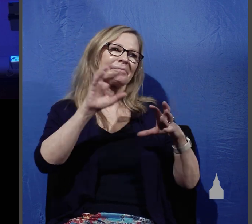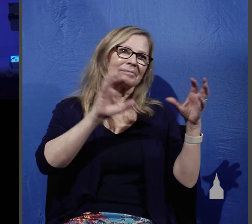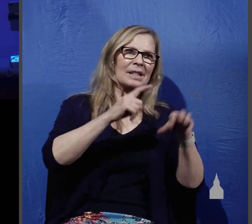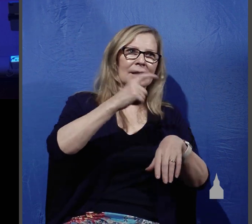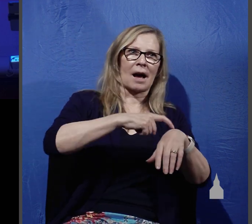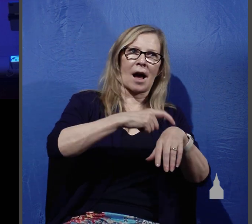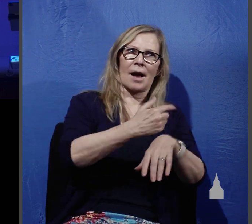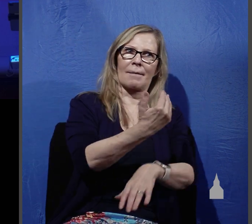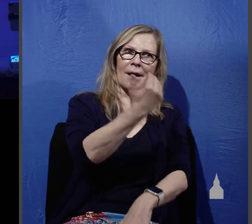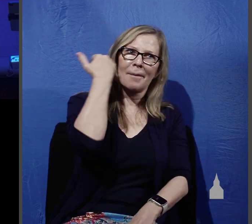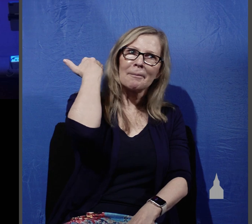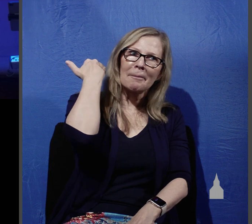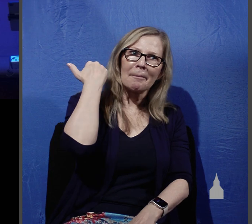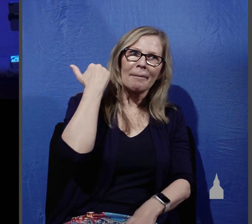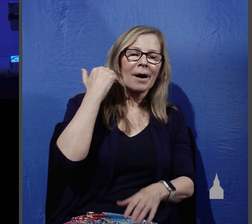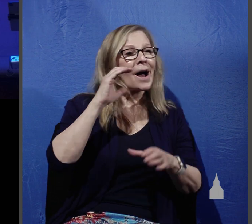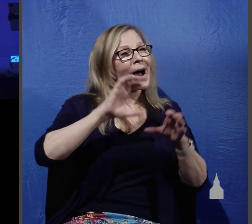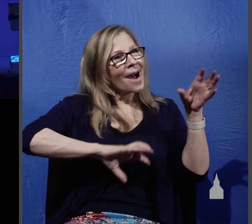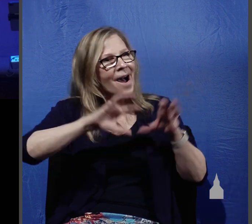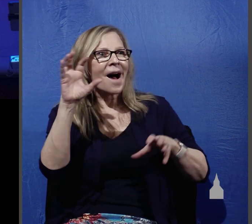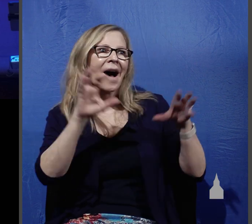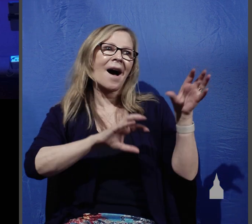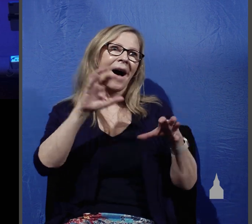that could actually go on for hours